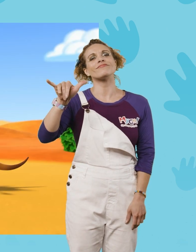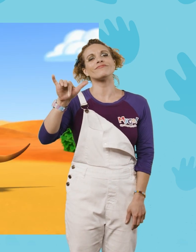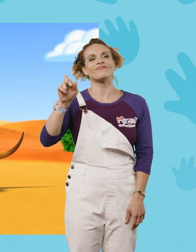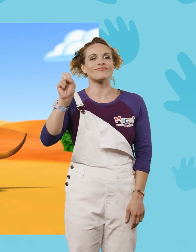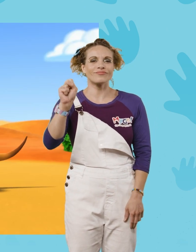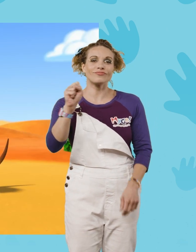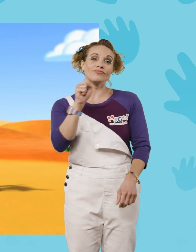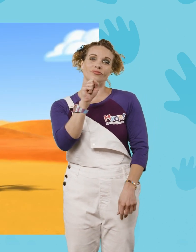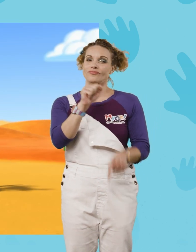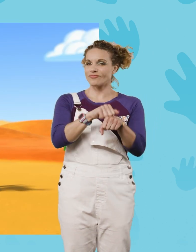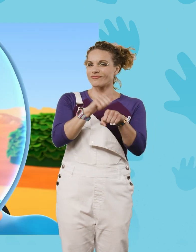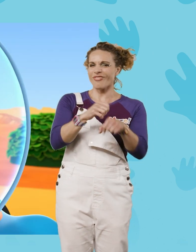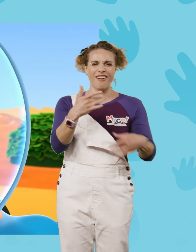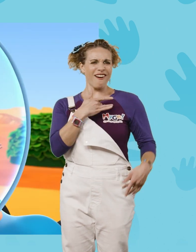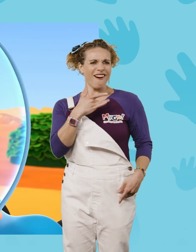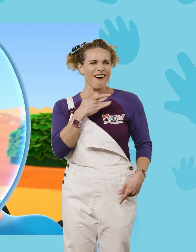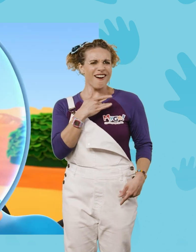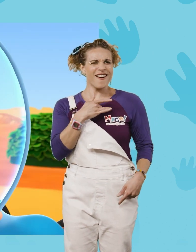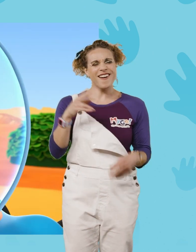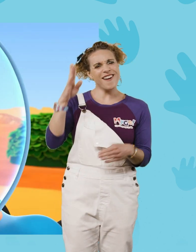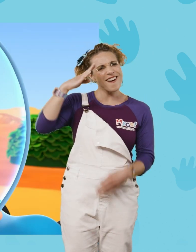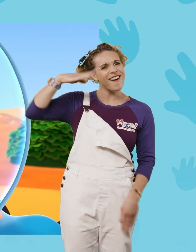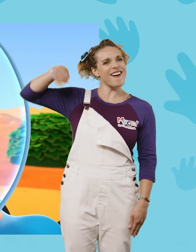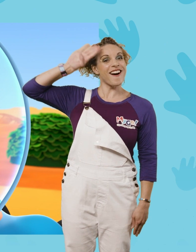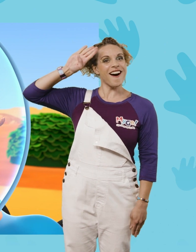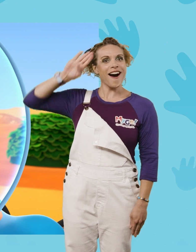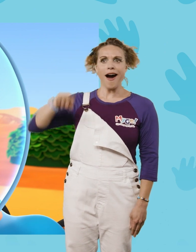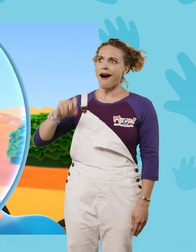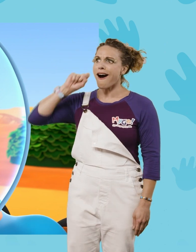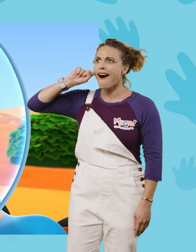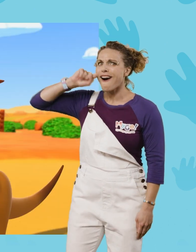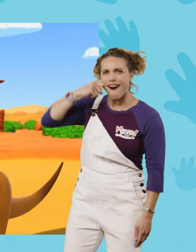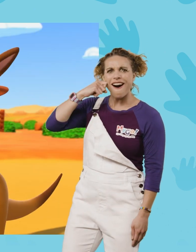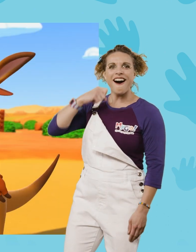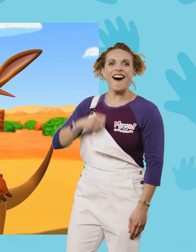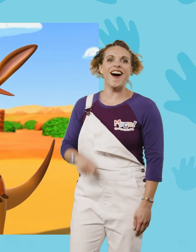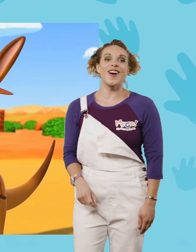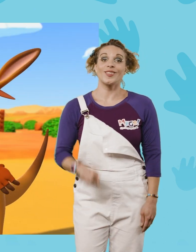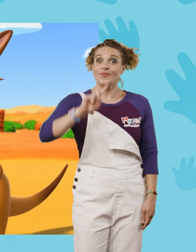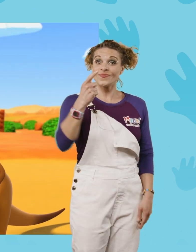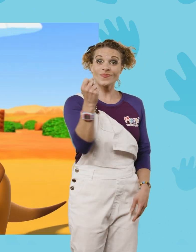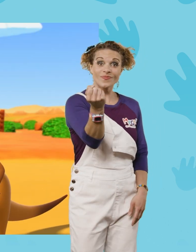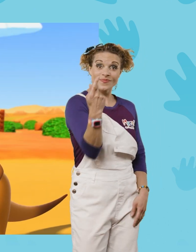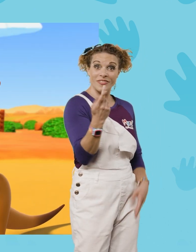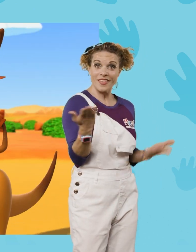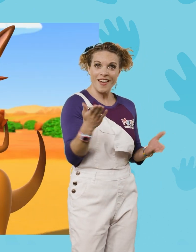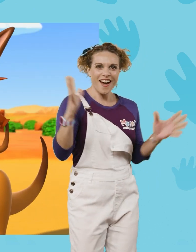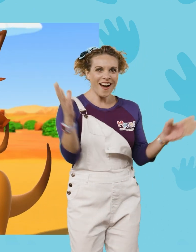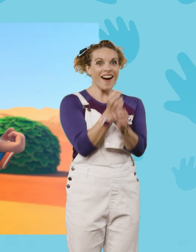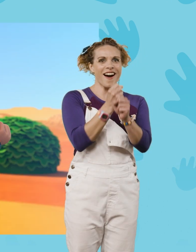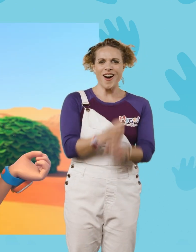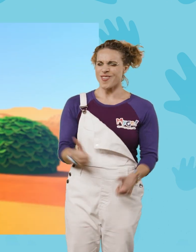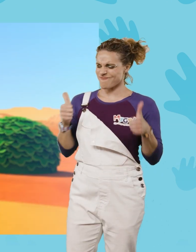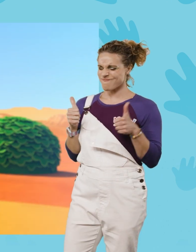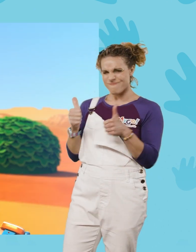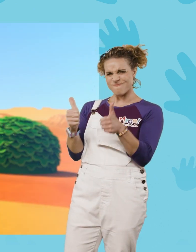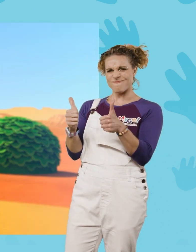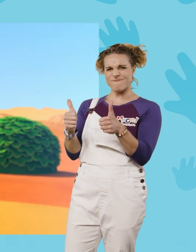heart of Australia! Woah, so cool! And the first bag here wins! You're on, Rooney!